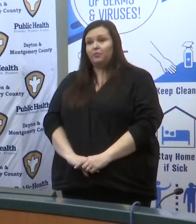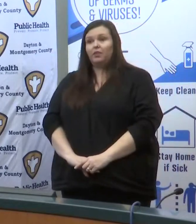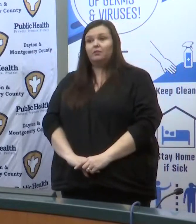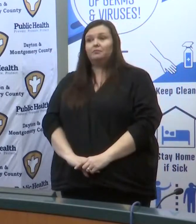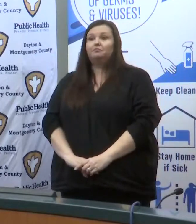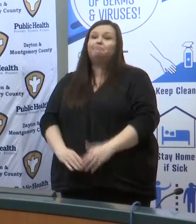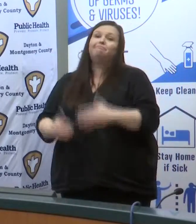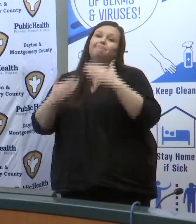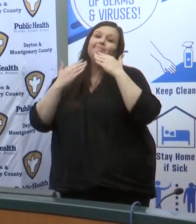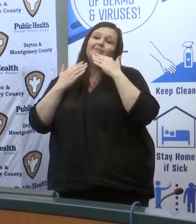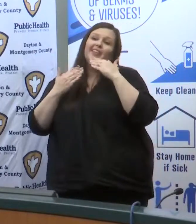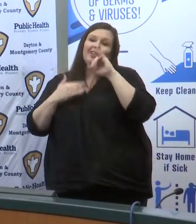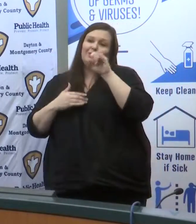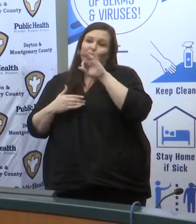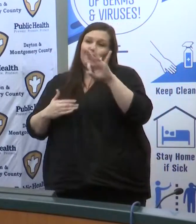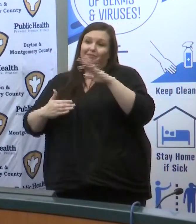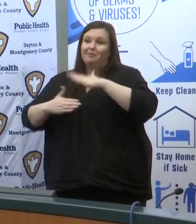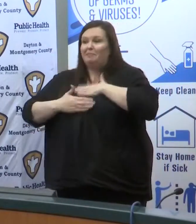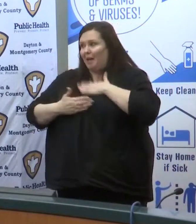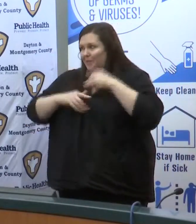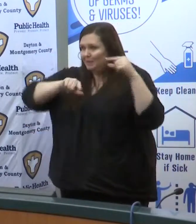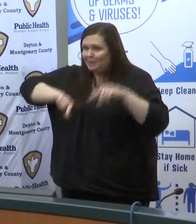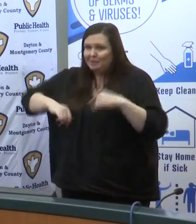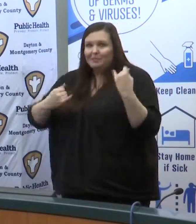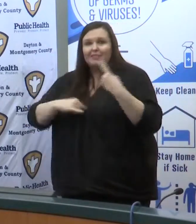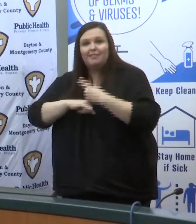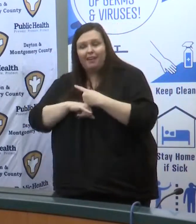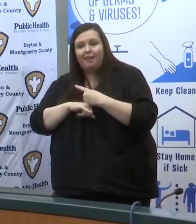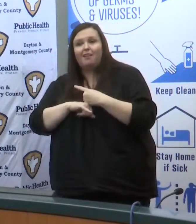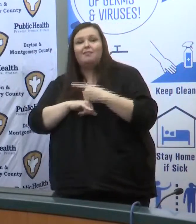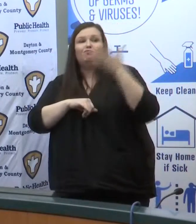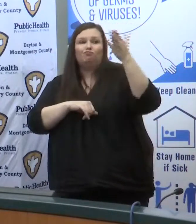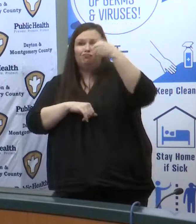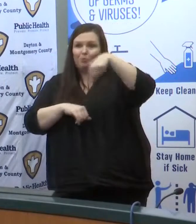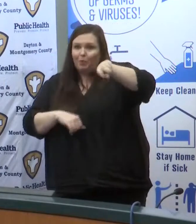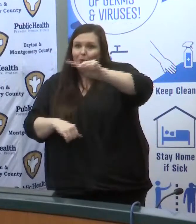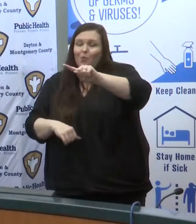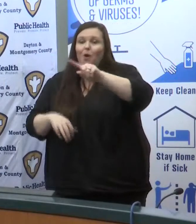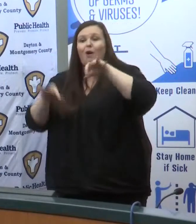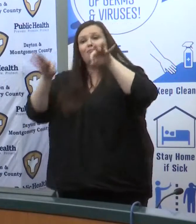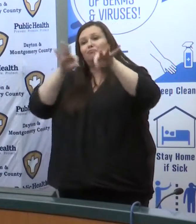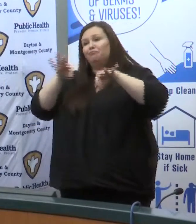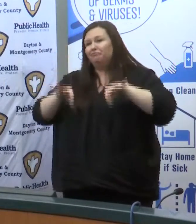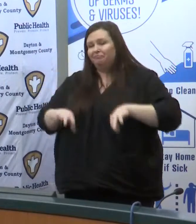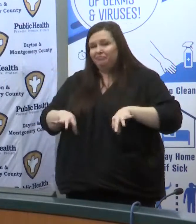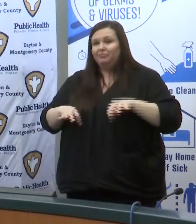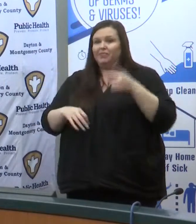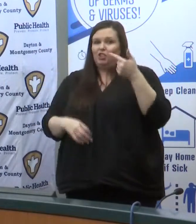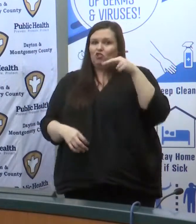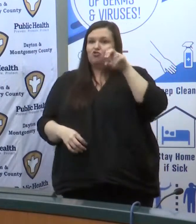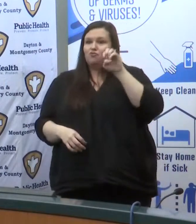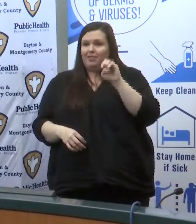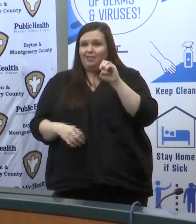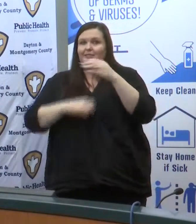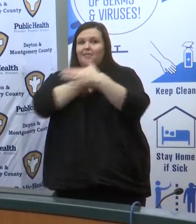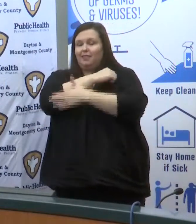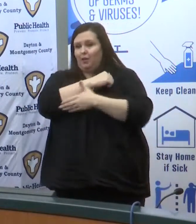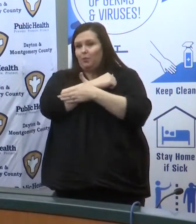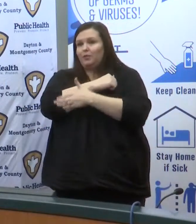thank you Jeff it's a pleasure to be here with you today and talk you through what has been going on in Greene County